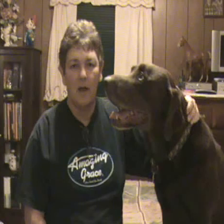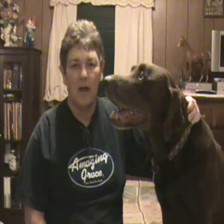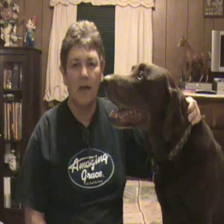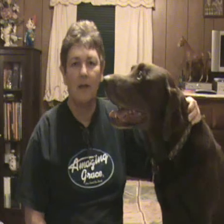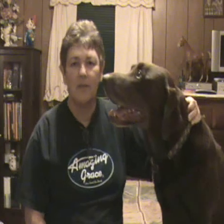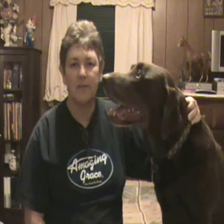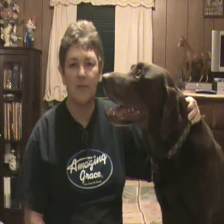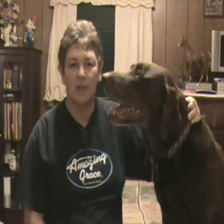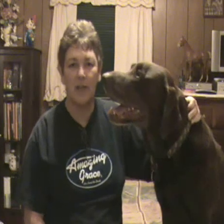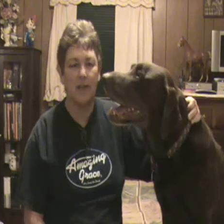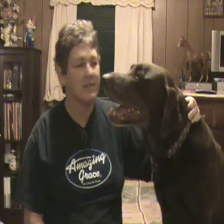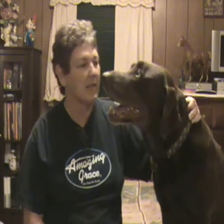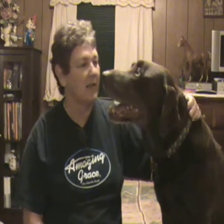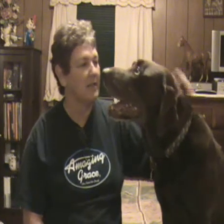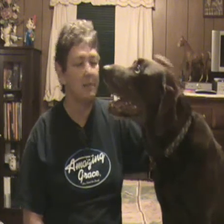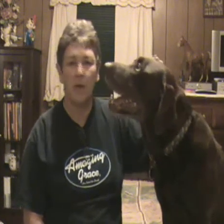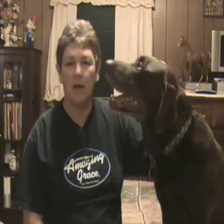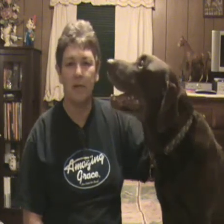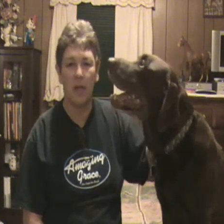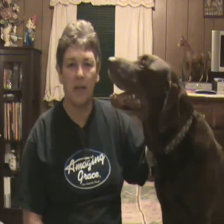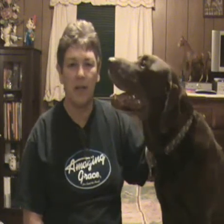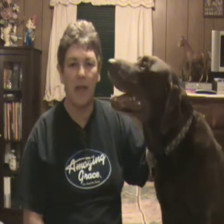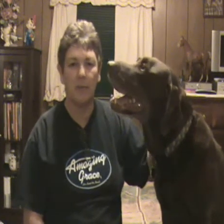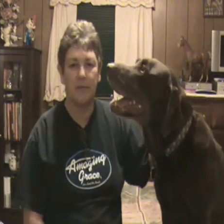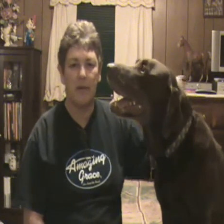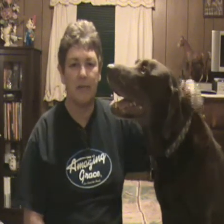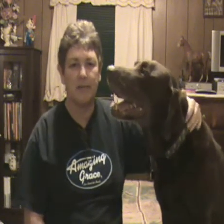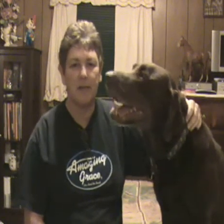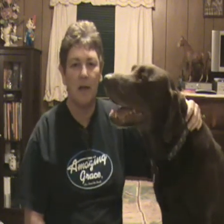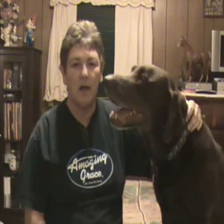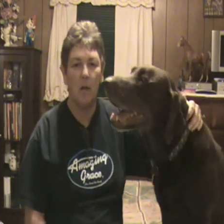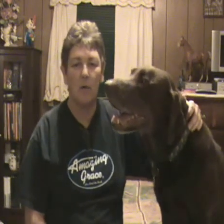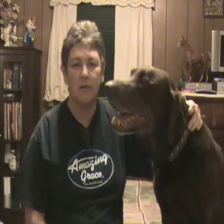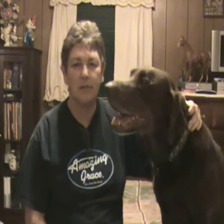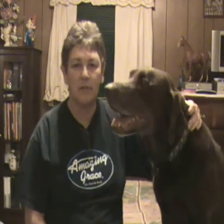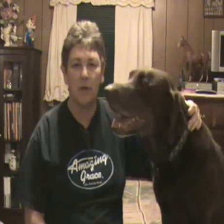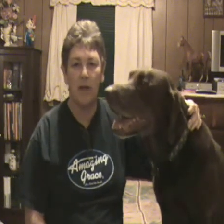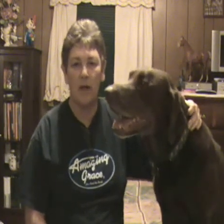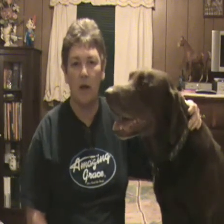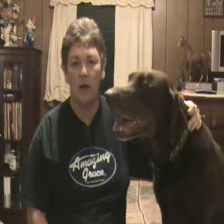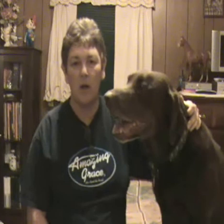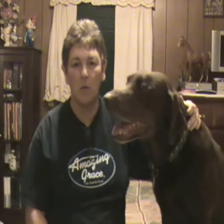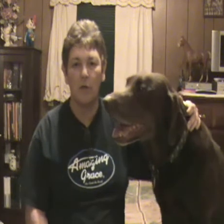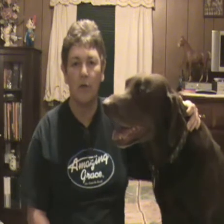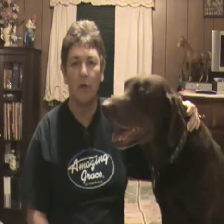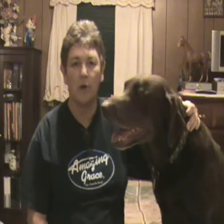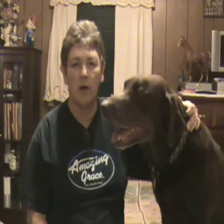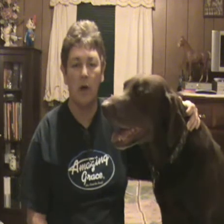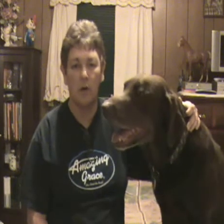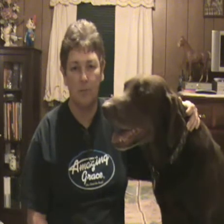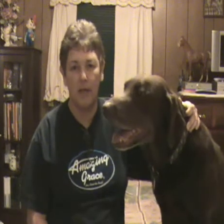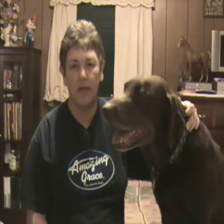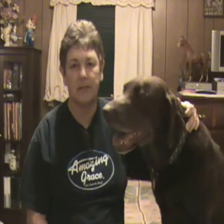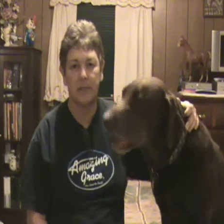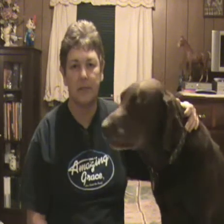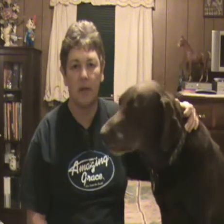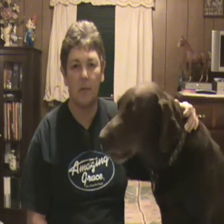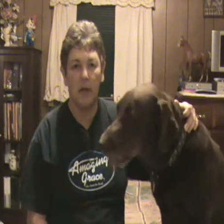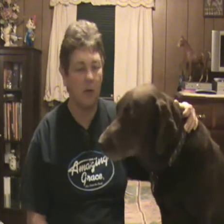Hey, this is Phyllis, and this is my Chocolate Lab, Jesse. I wanted to do a one-year update since my